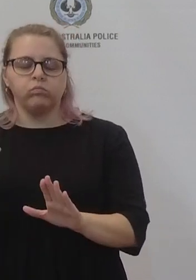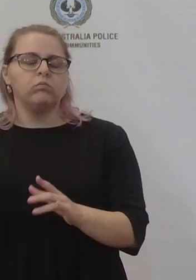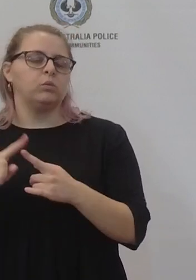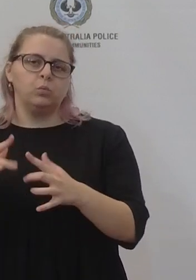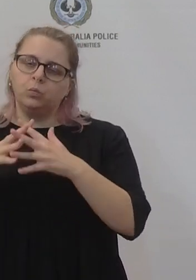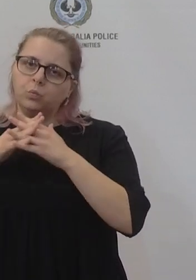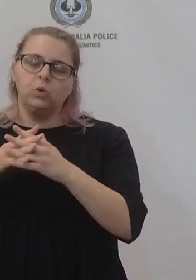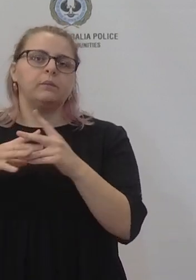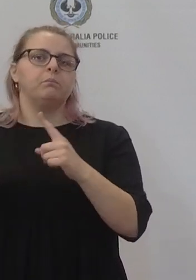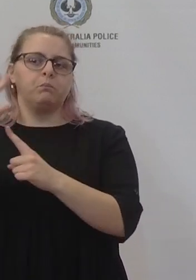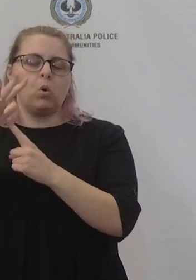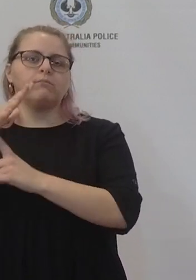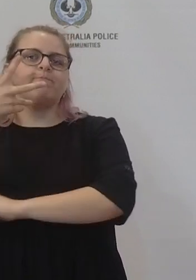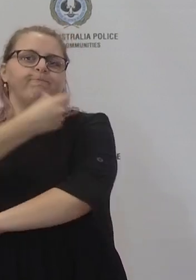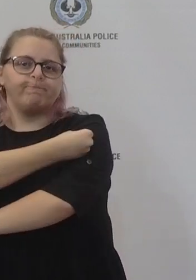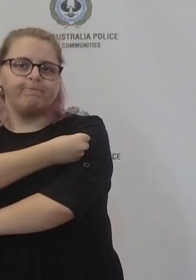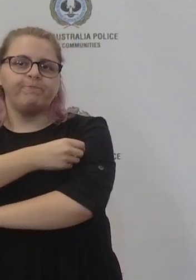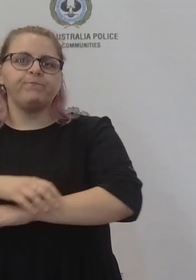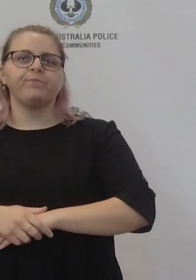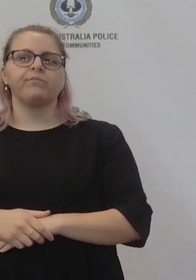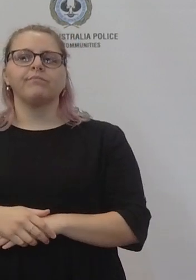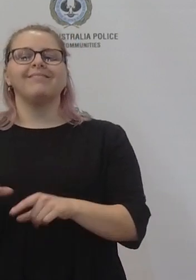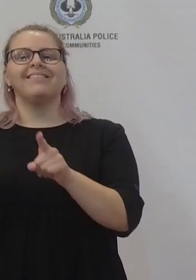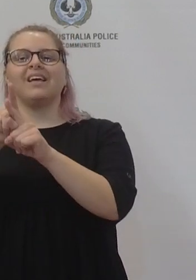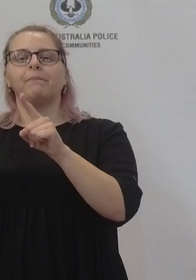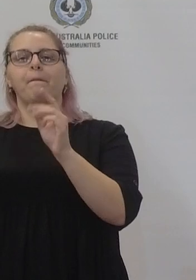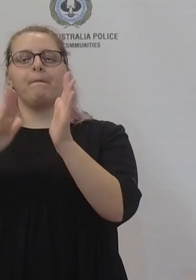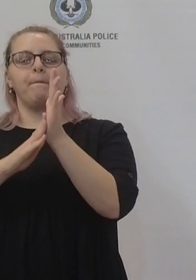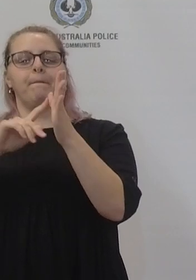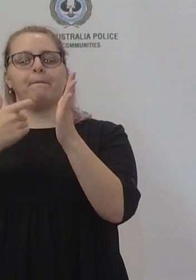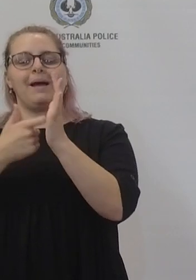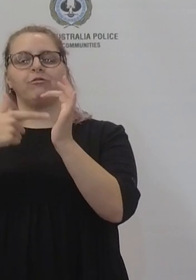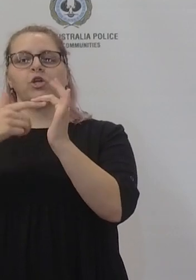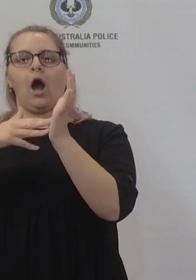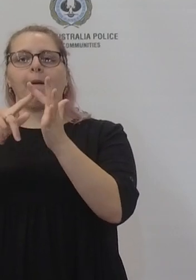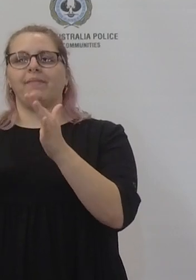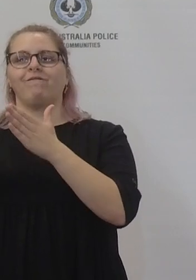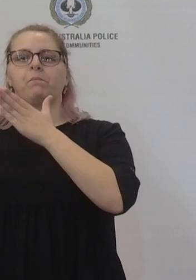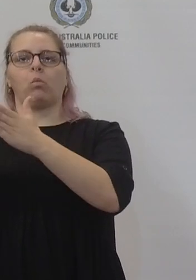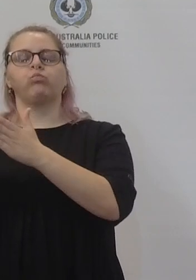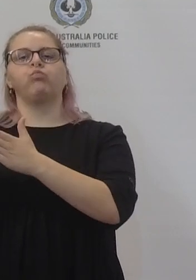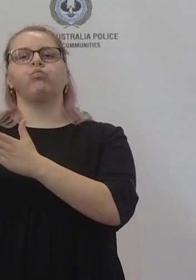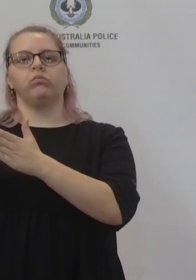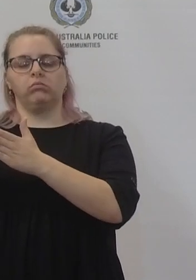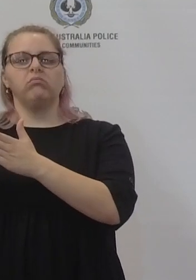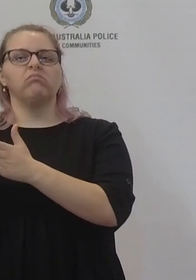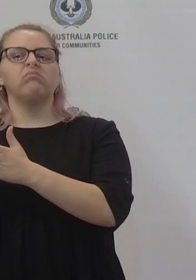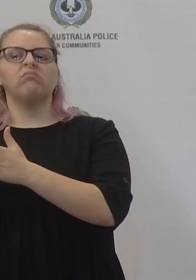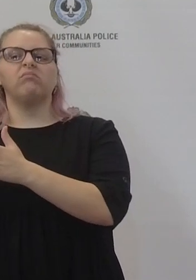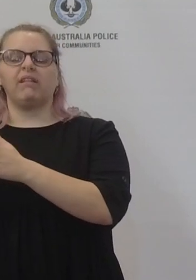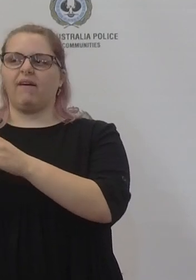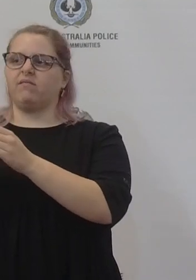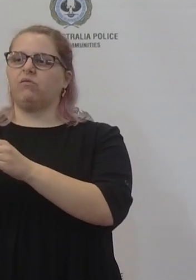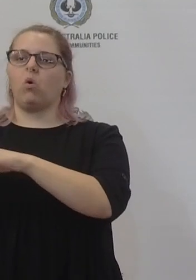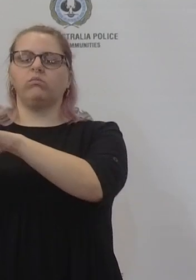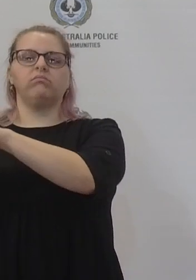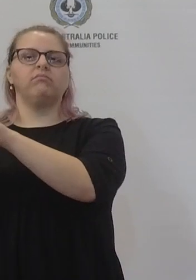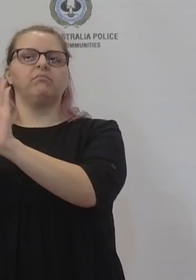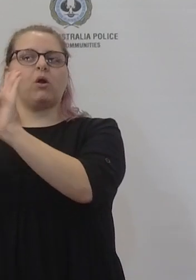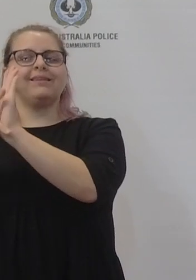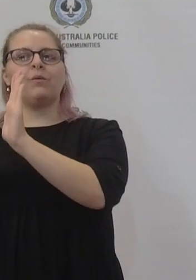everyone would understand that was when we had border control arrangements so that's very clear we don't need that anymore um the um